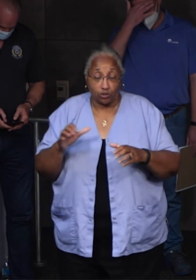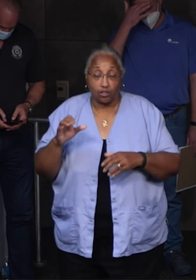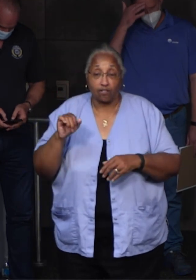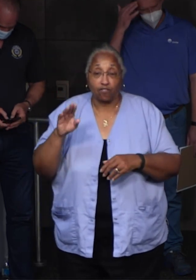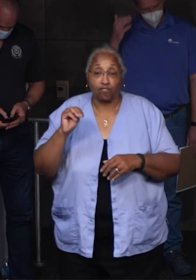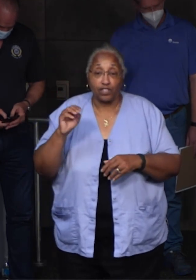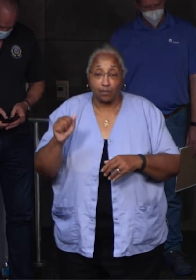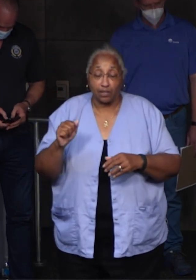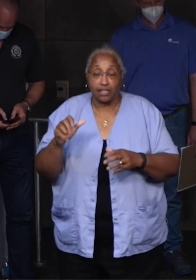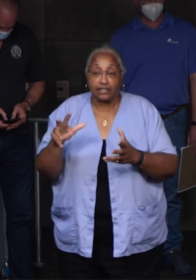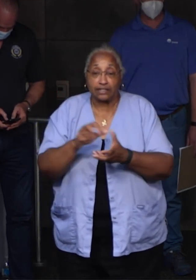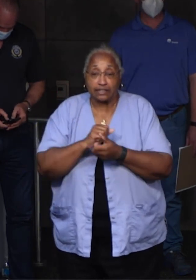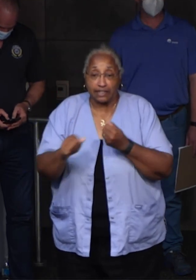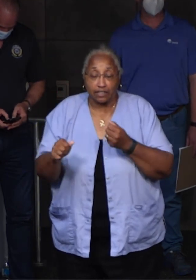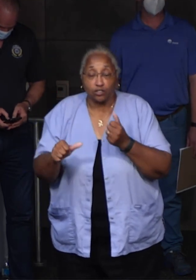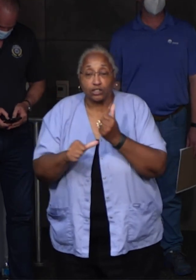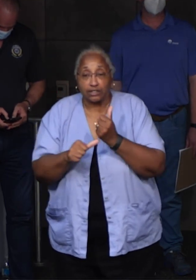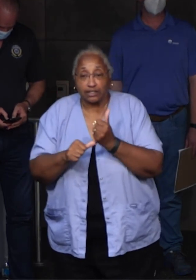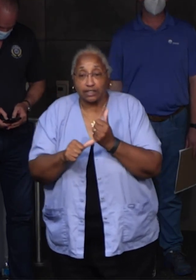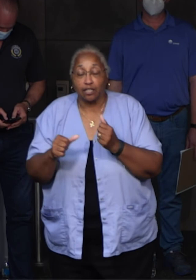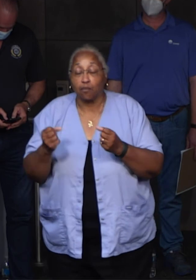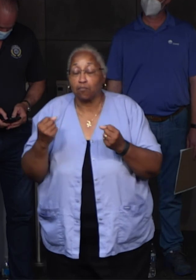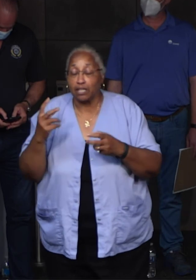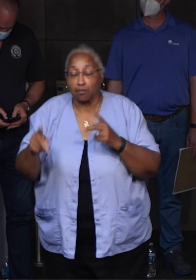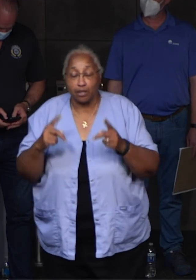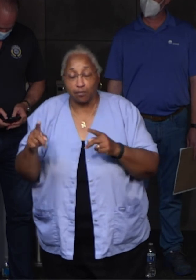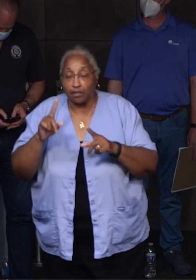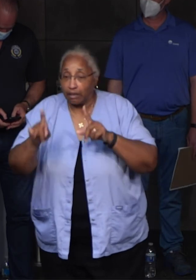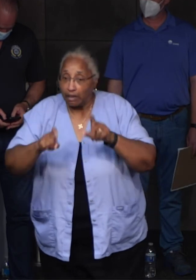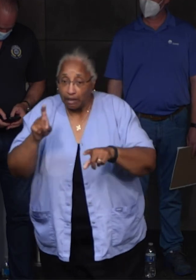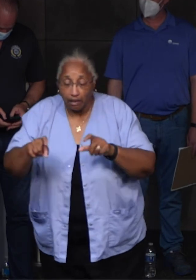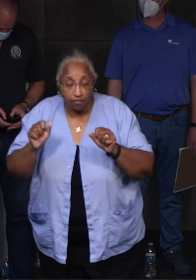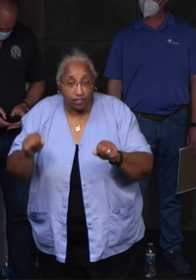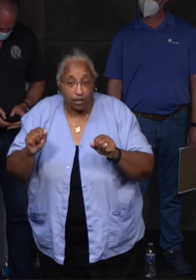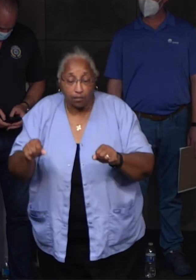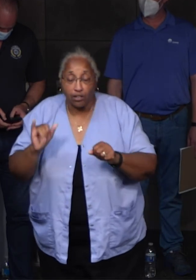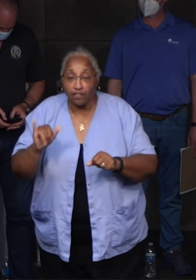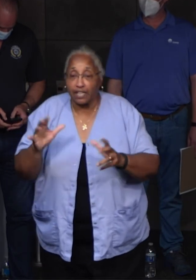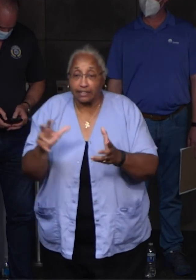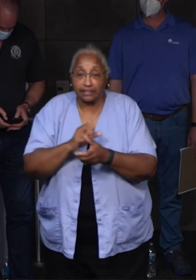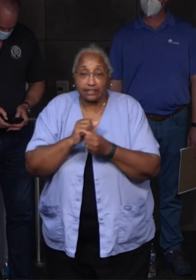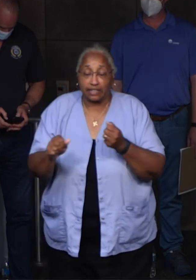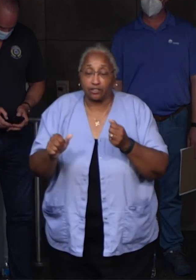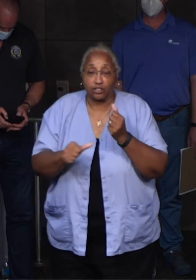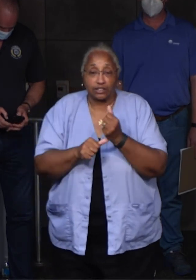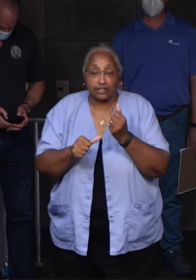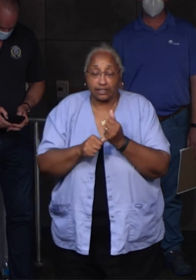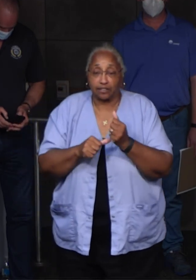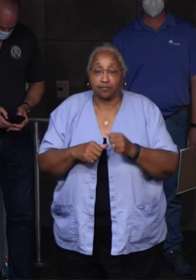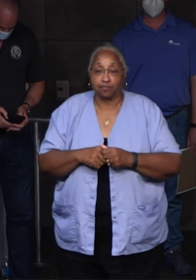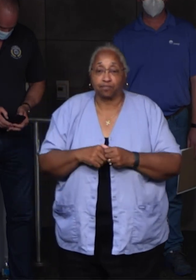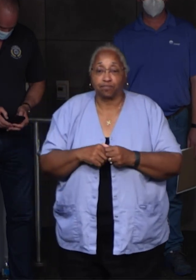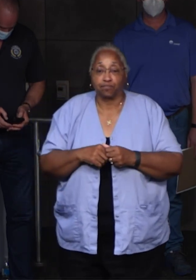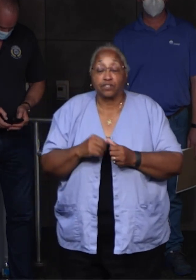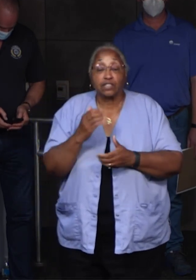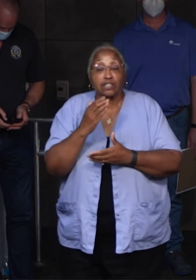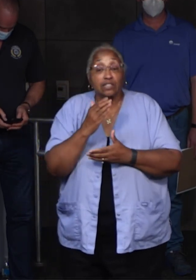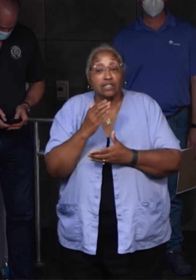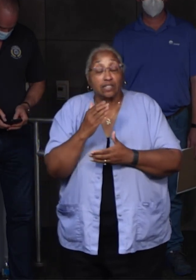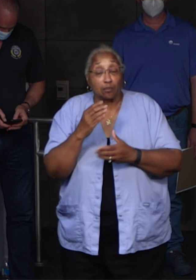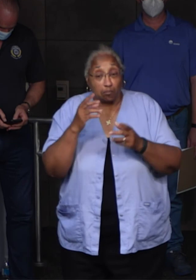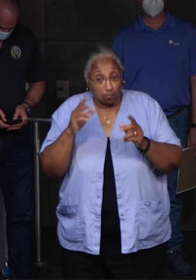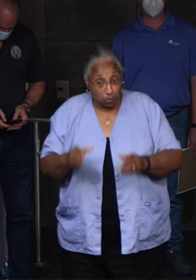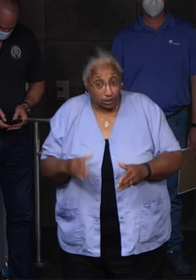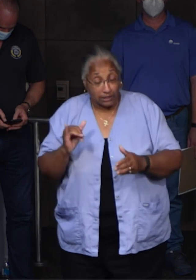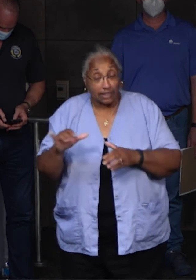disaster assistance. We're getting tons and tons of questions about the availability of that disaster assistance. And as someone who dealt with this